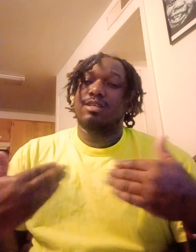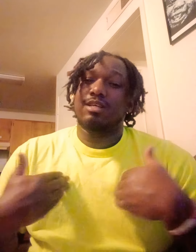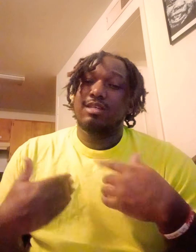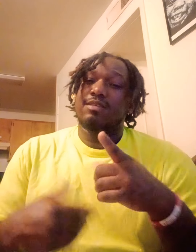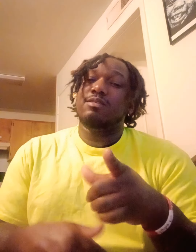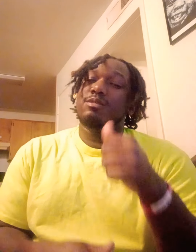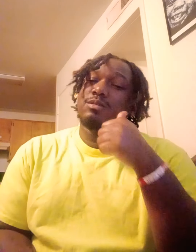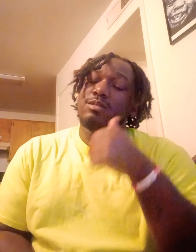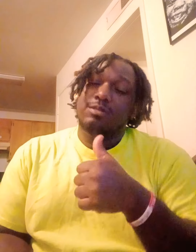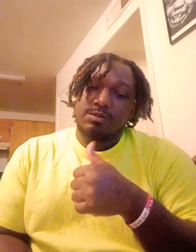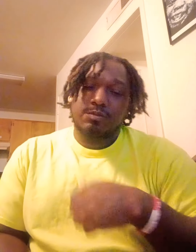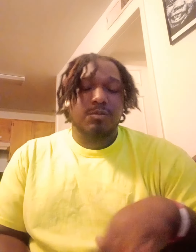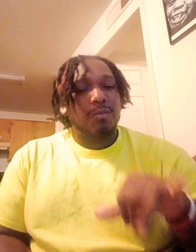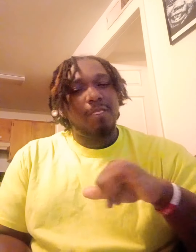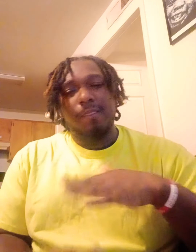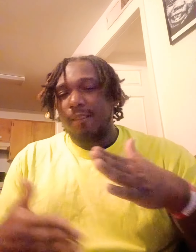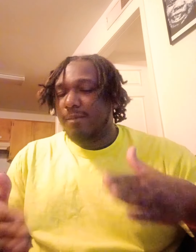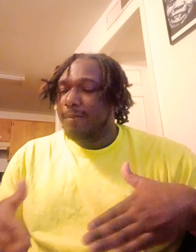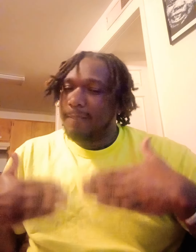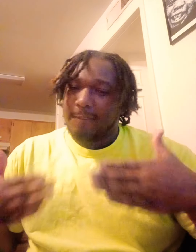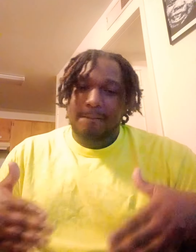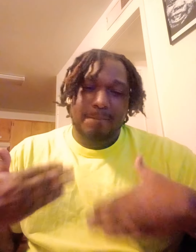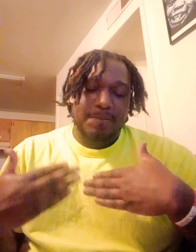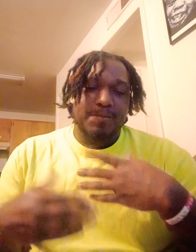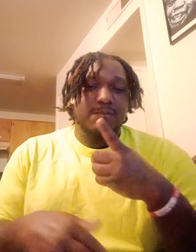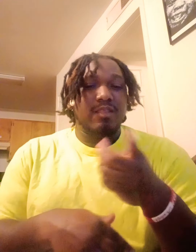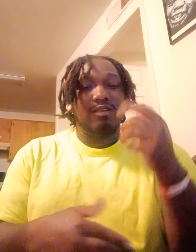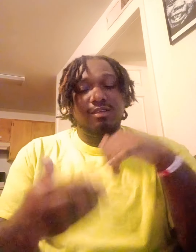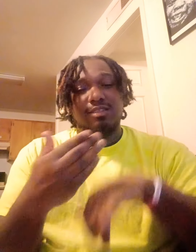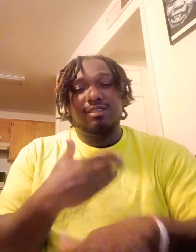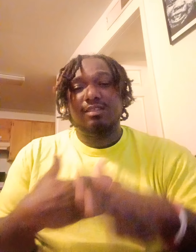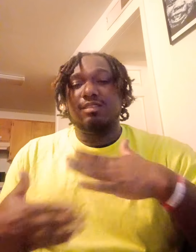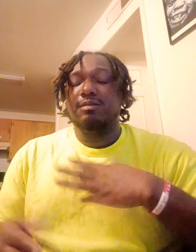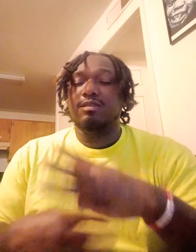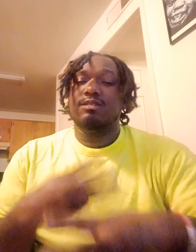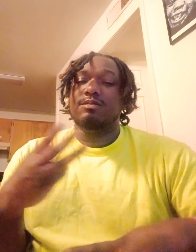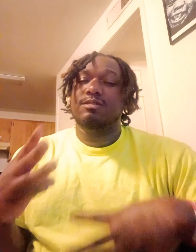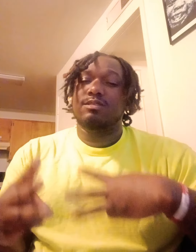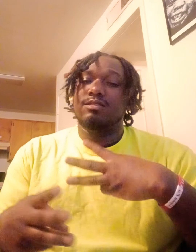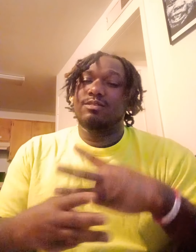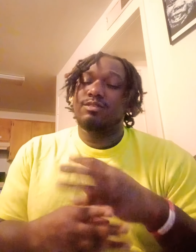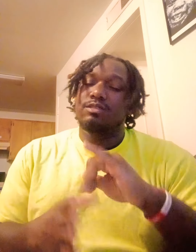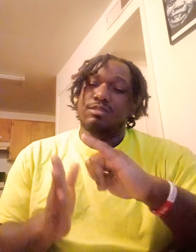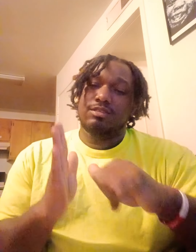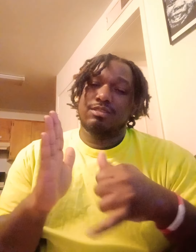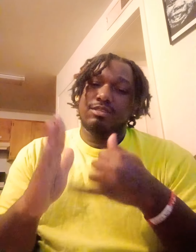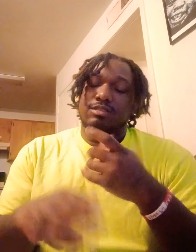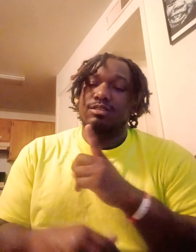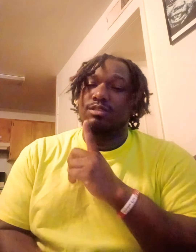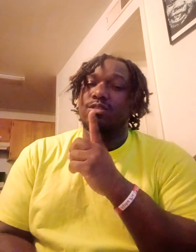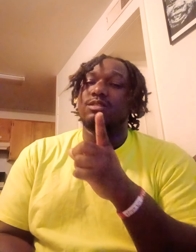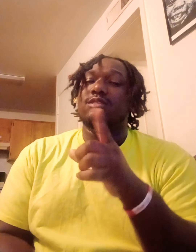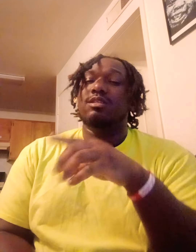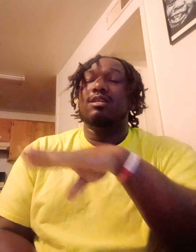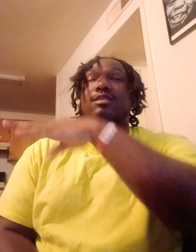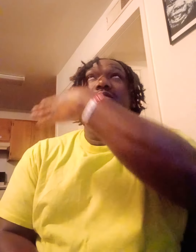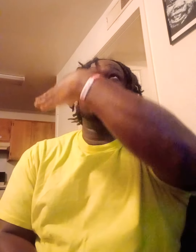I'm so glad you're in my world Just be sure as the